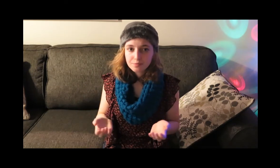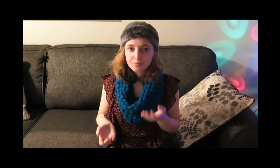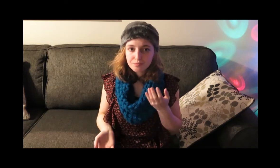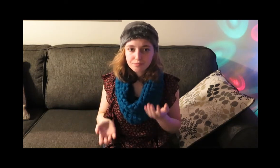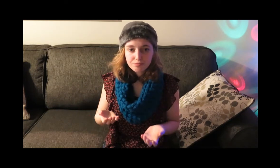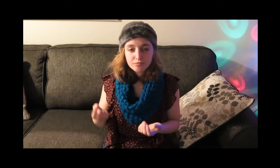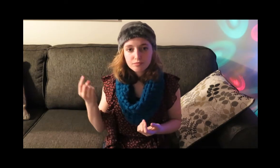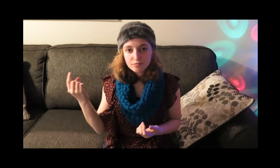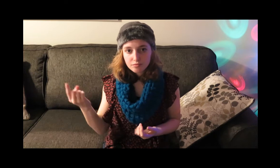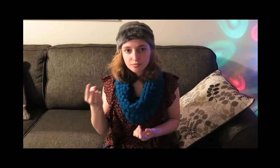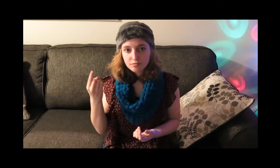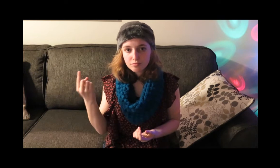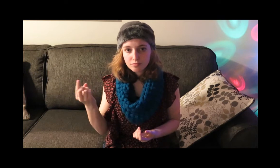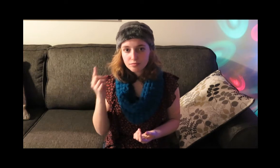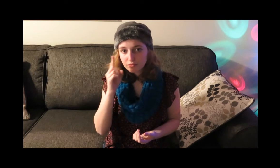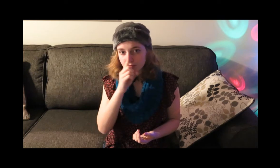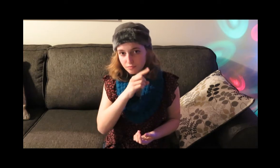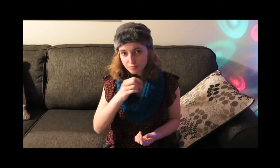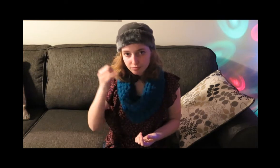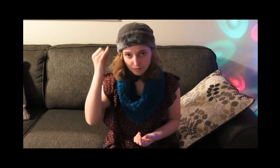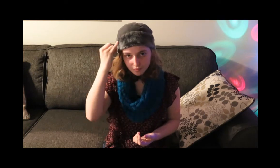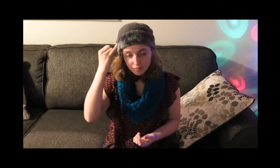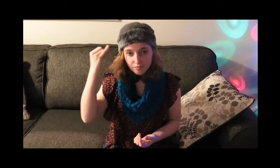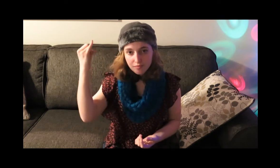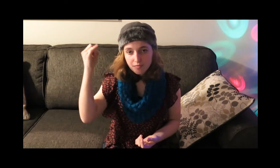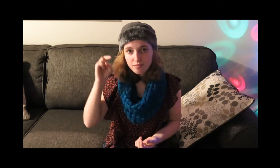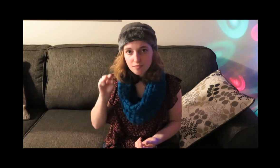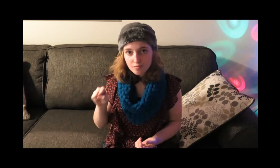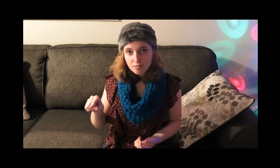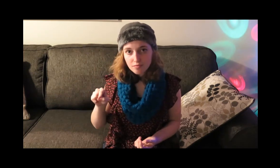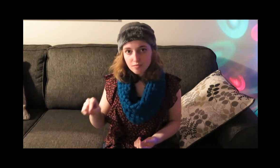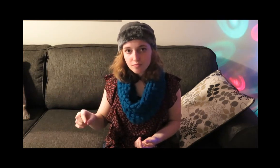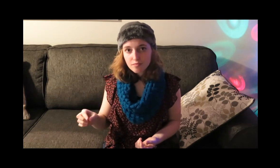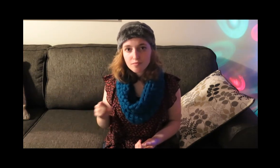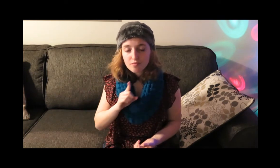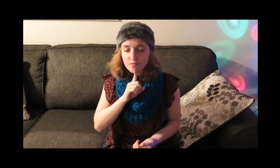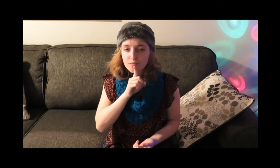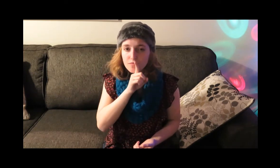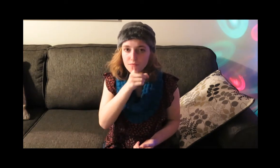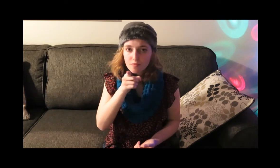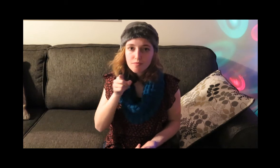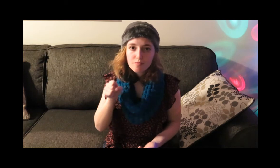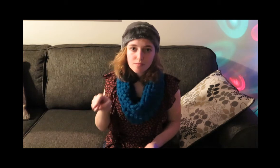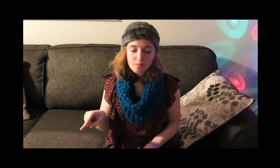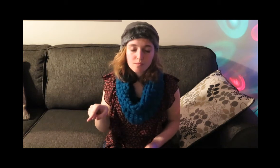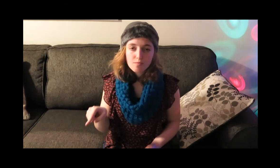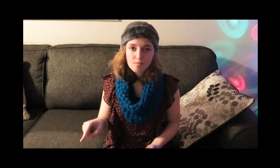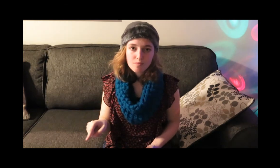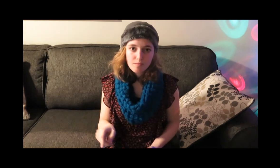Maybe only in a blind belief Can we ever find the